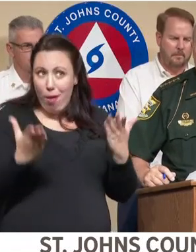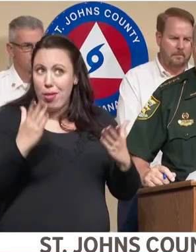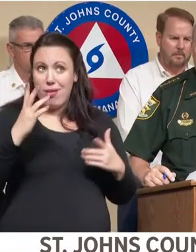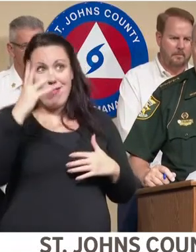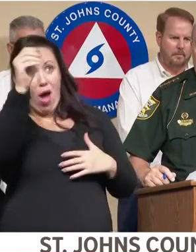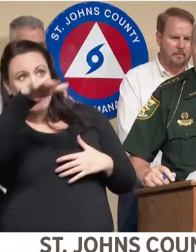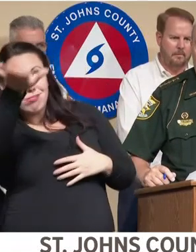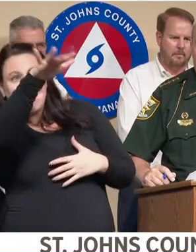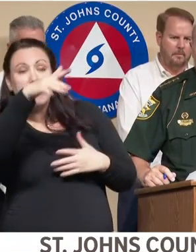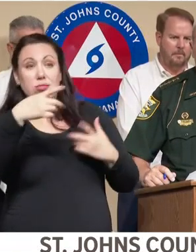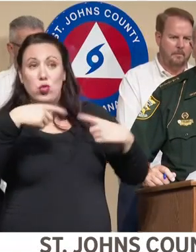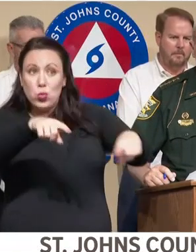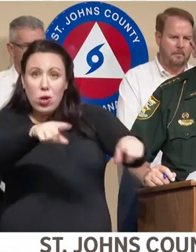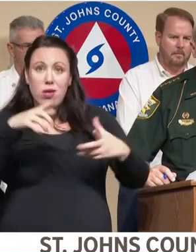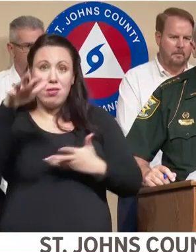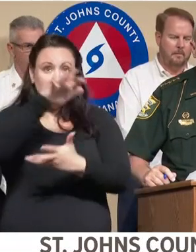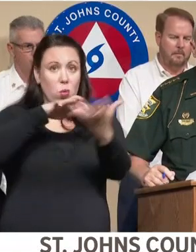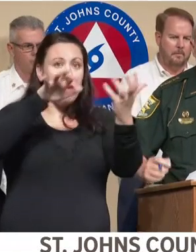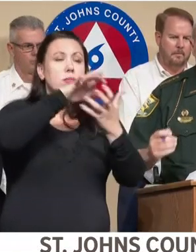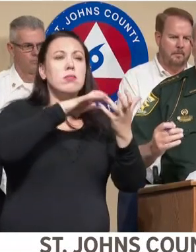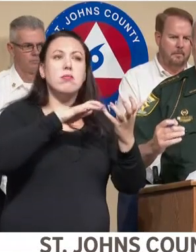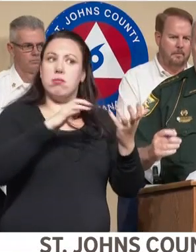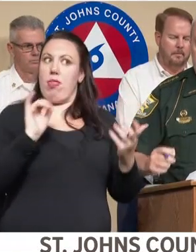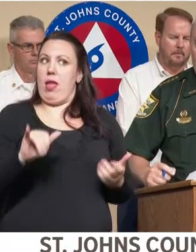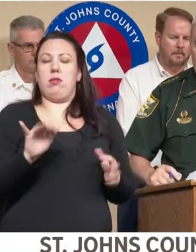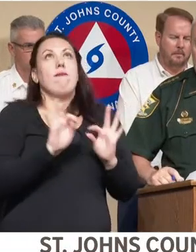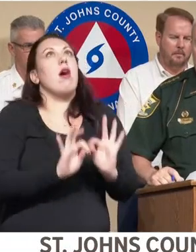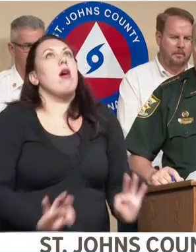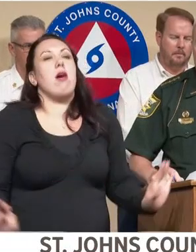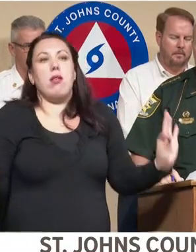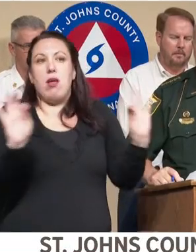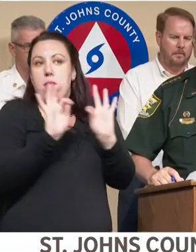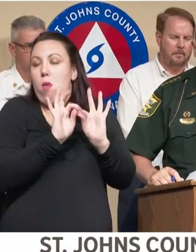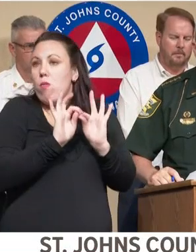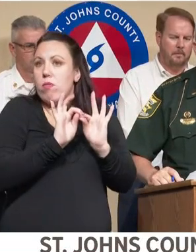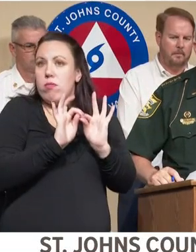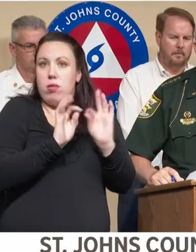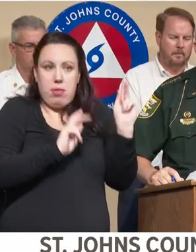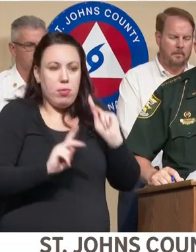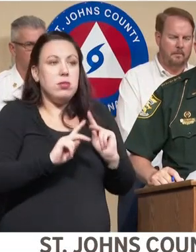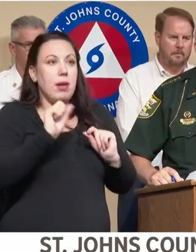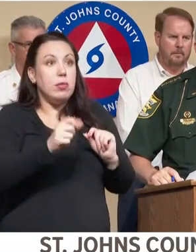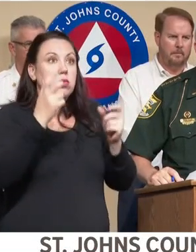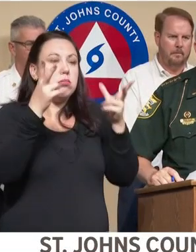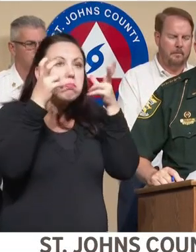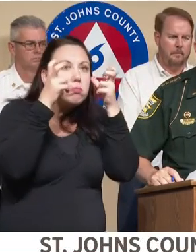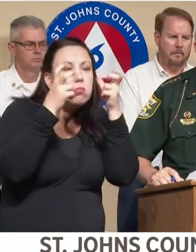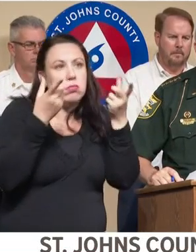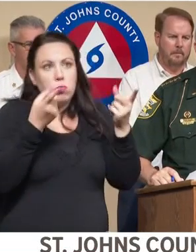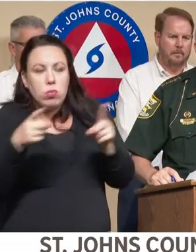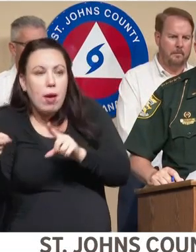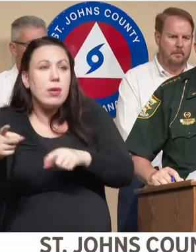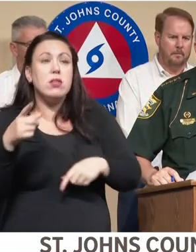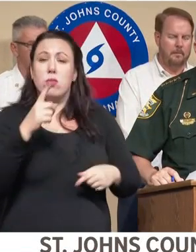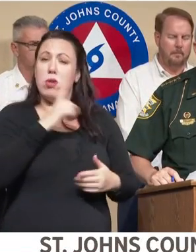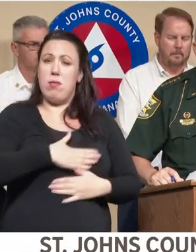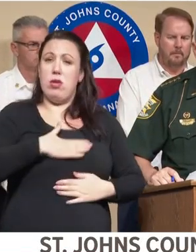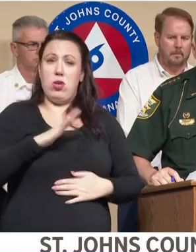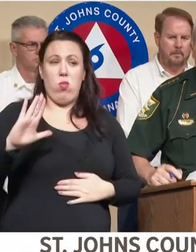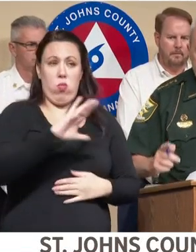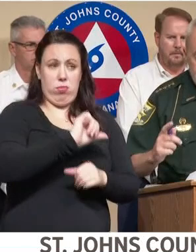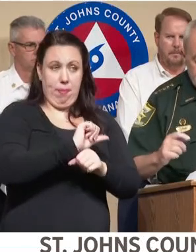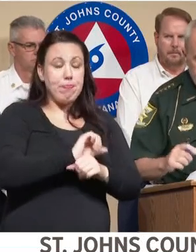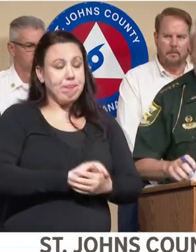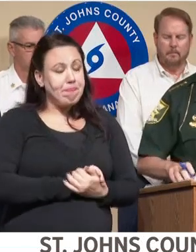storm and moving around and what have you. And, and which is vitally important for people to get eyes on, on what's going on. And we appreciate what you guys do.